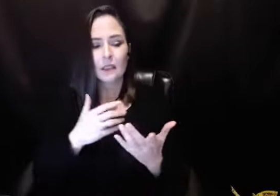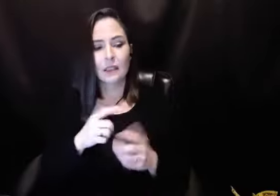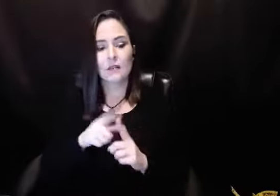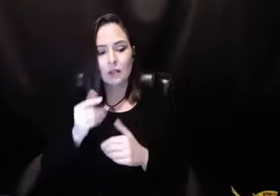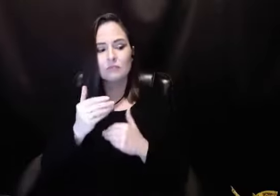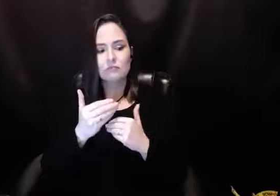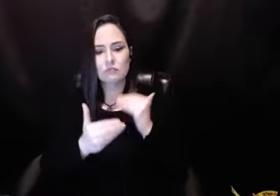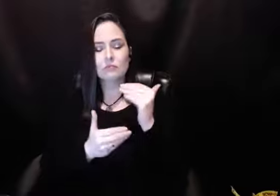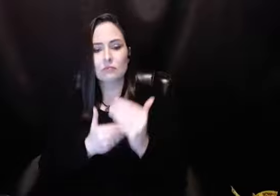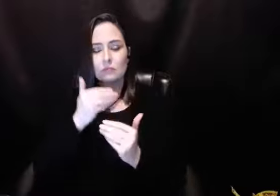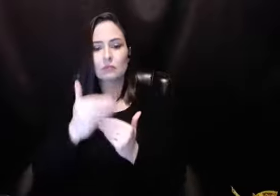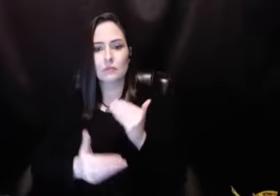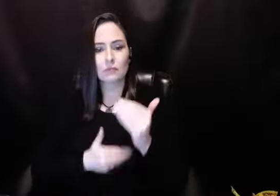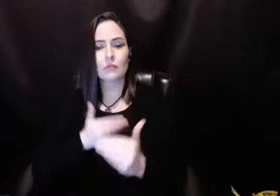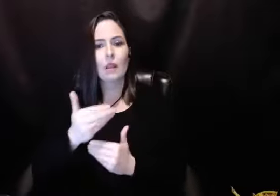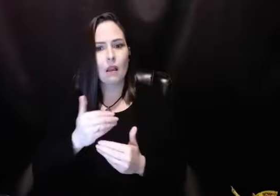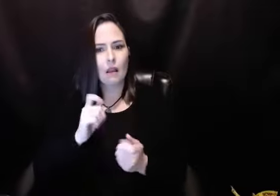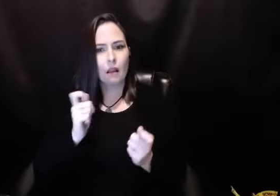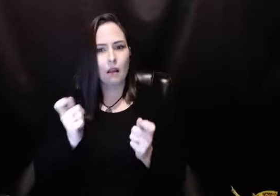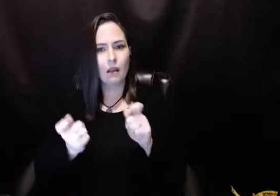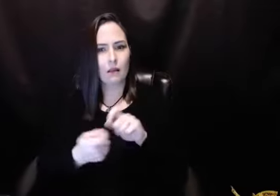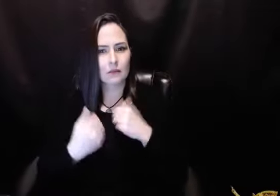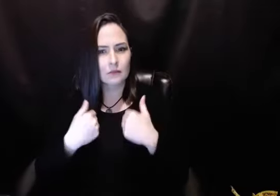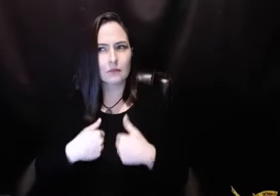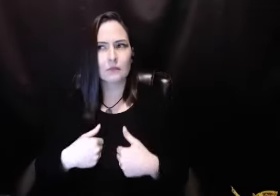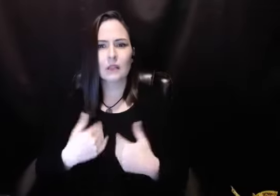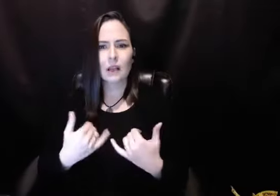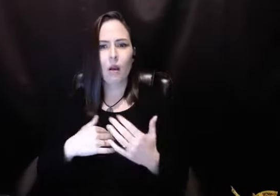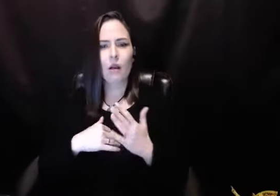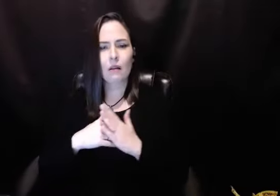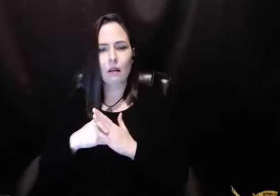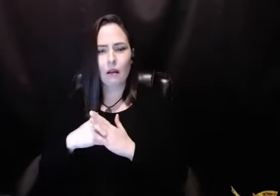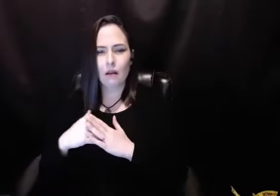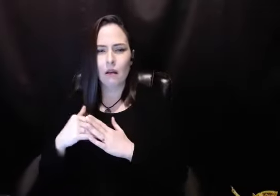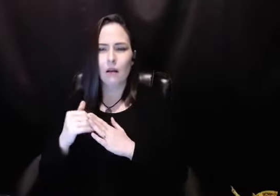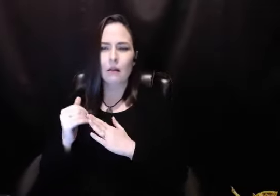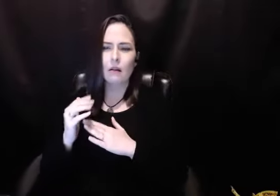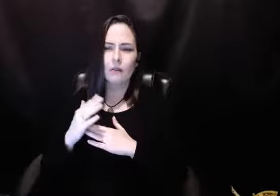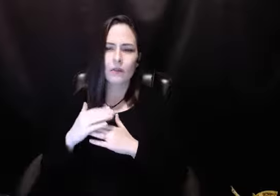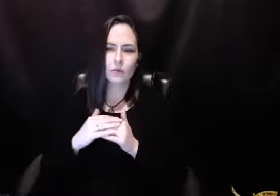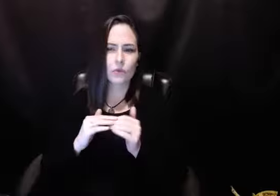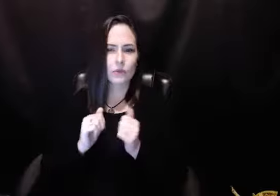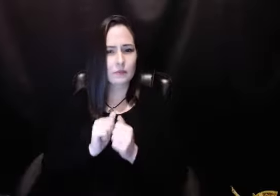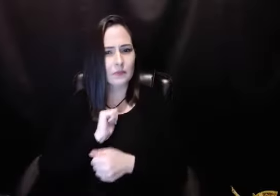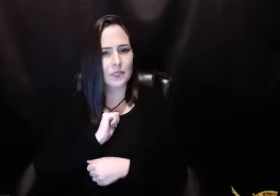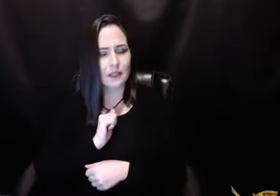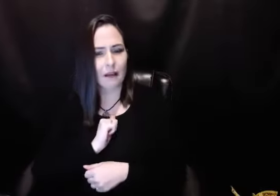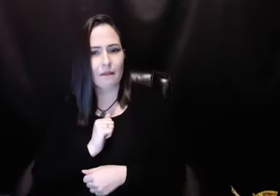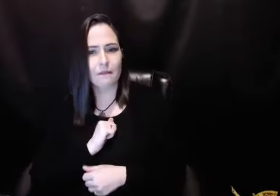you accepted me. But I had stepped God to work in those steps. I had changed. And so I was comfortable